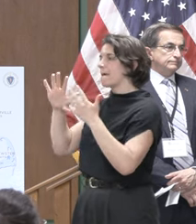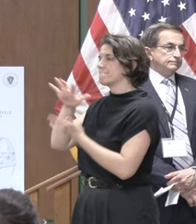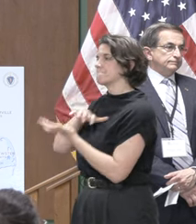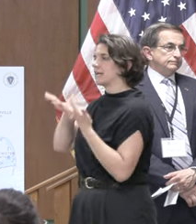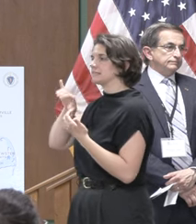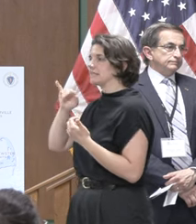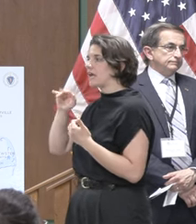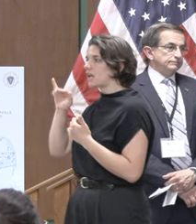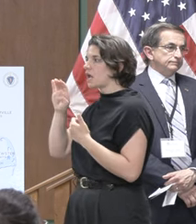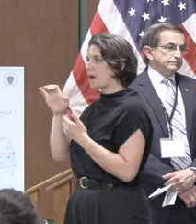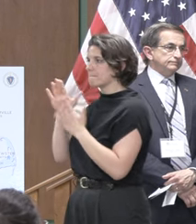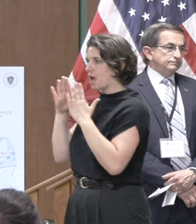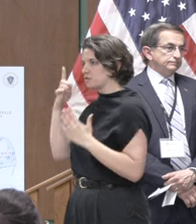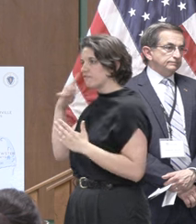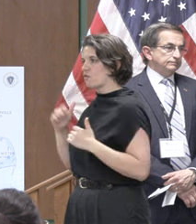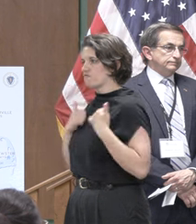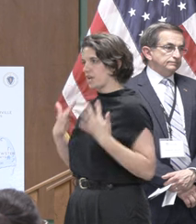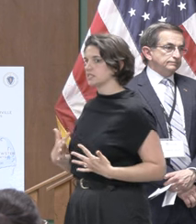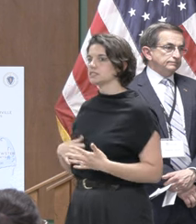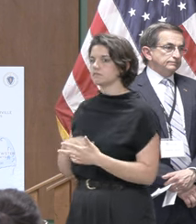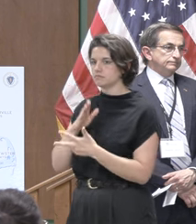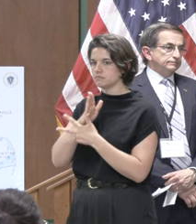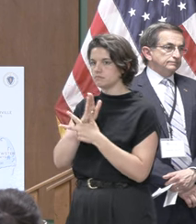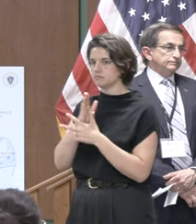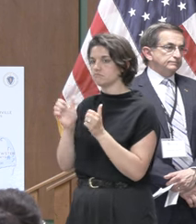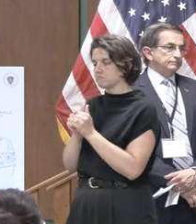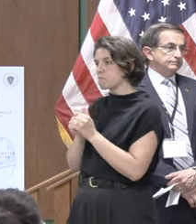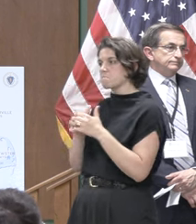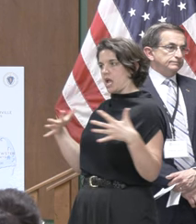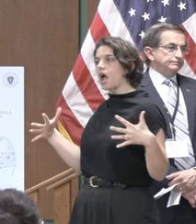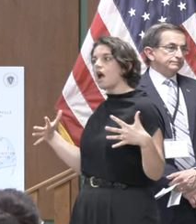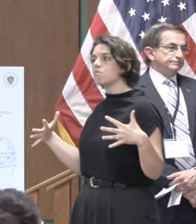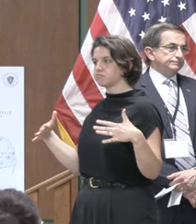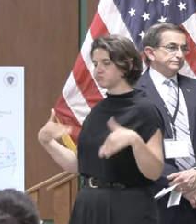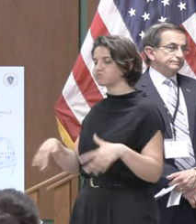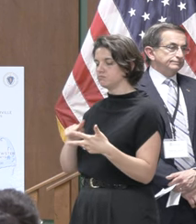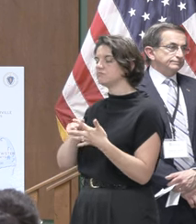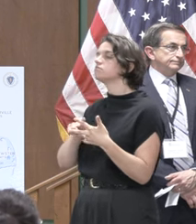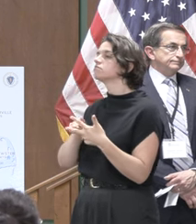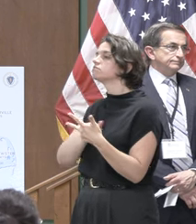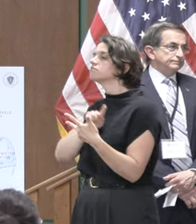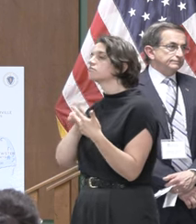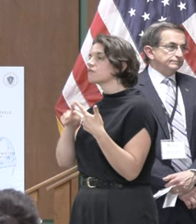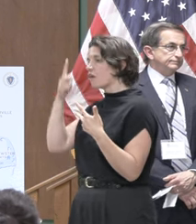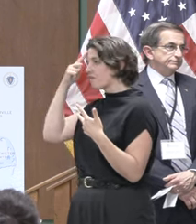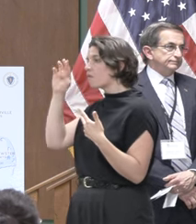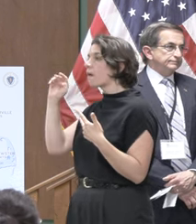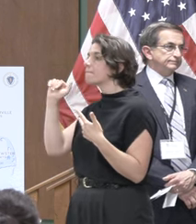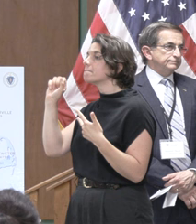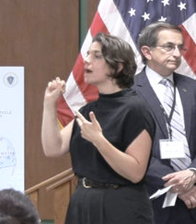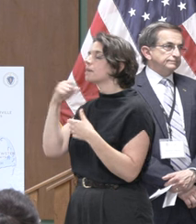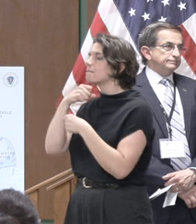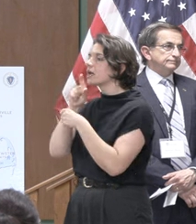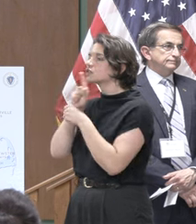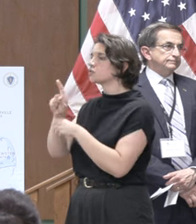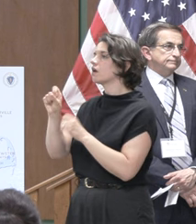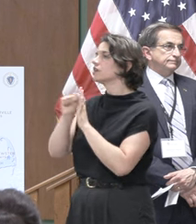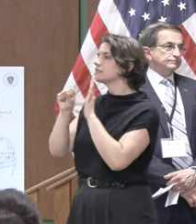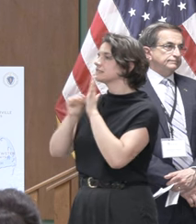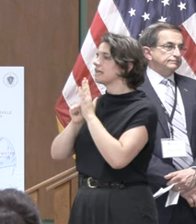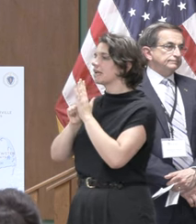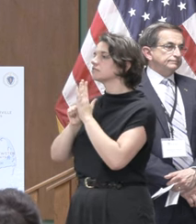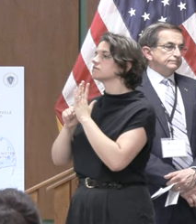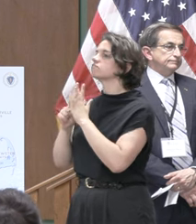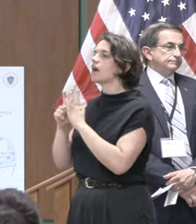and for the commonwealth it ensures that the state extend expanded housing production benefits all its